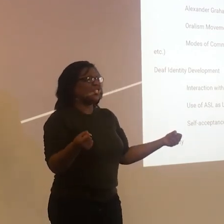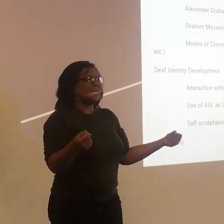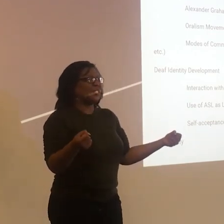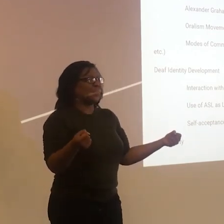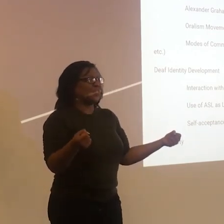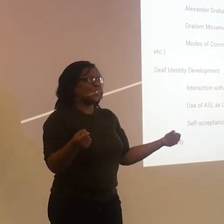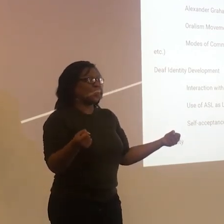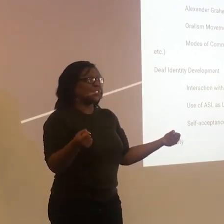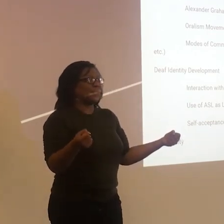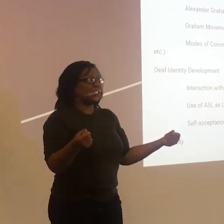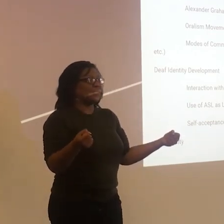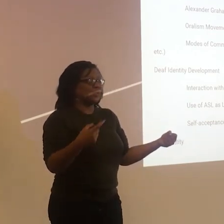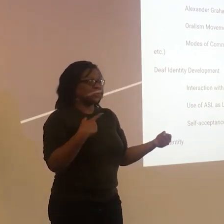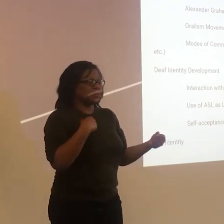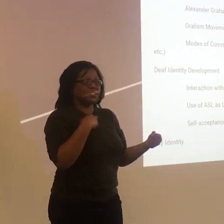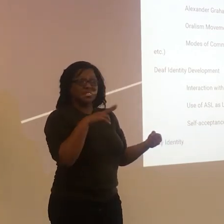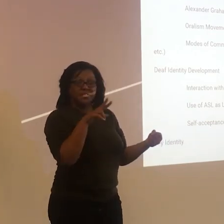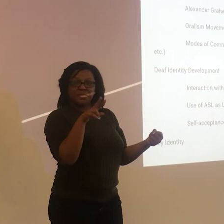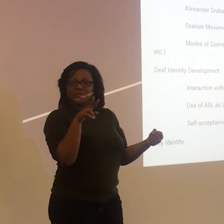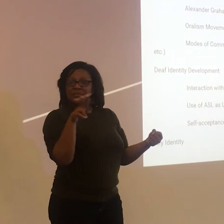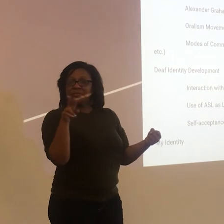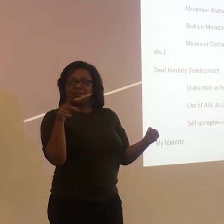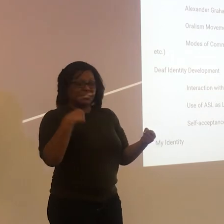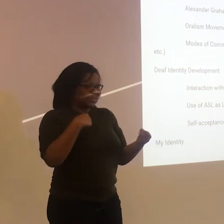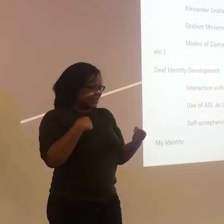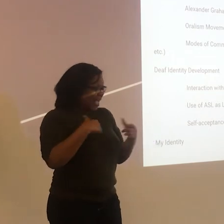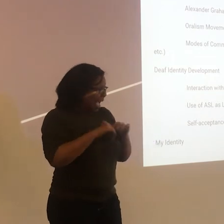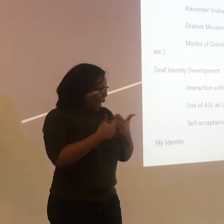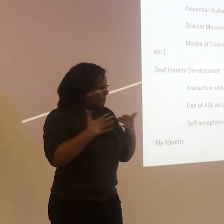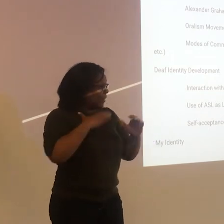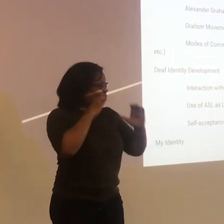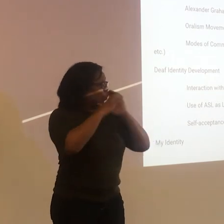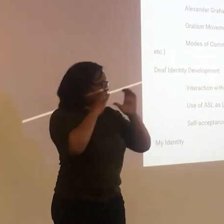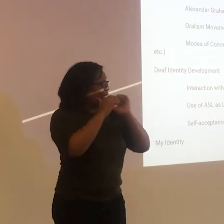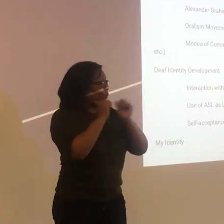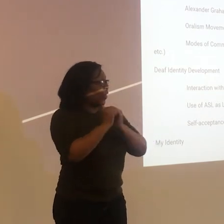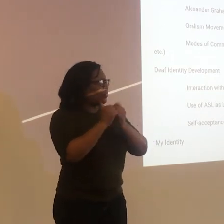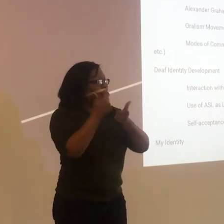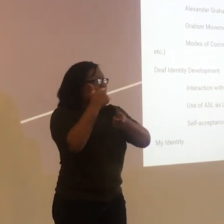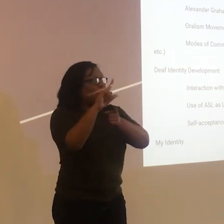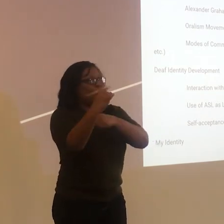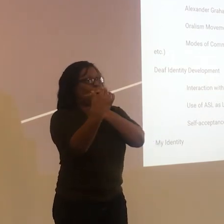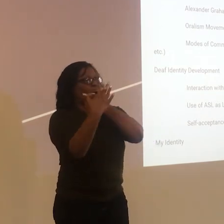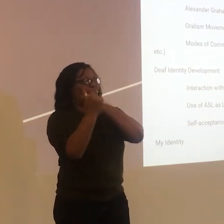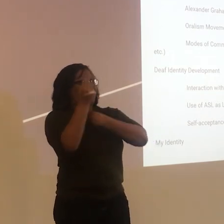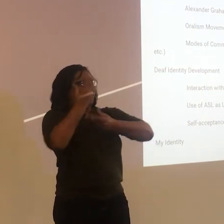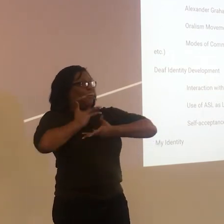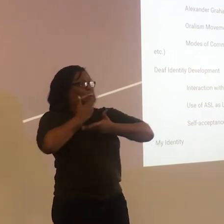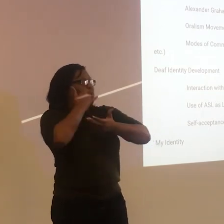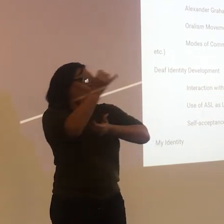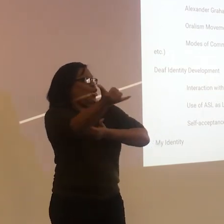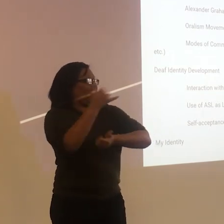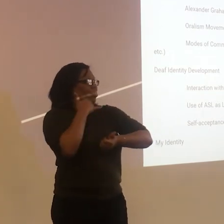So usually people that can hear will go ahead and click their fancy button on a car and speak into it. And lo and behold, you're communicating with somebody else. Right?